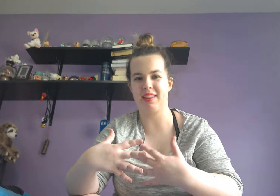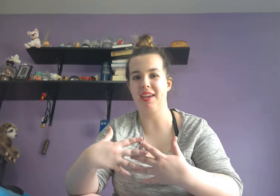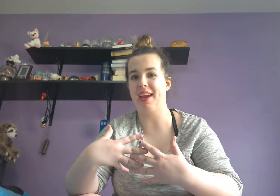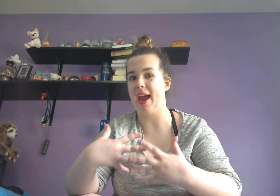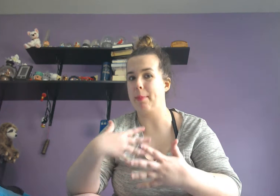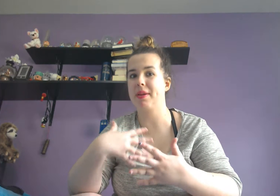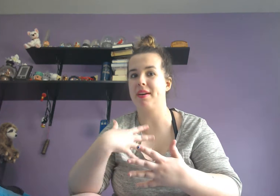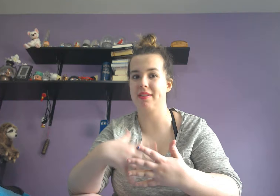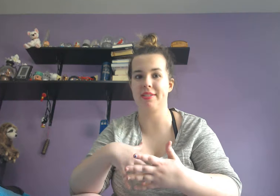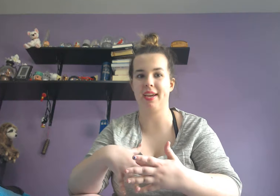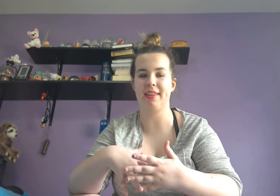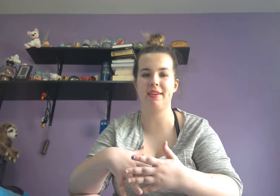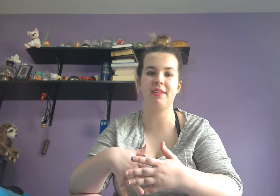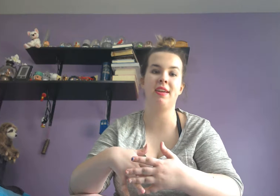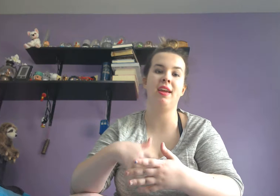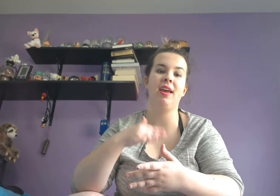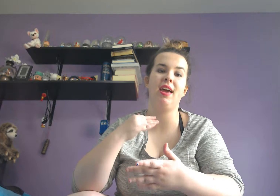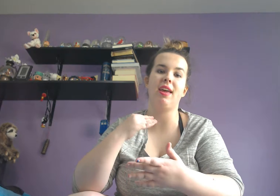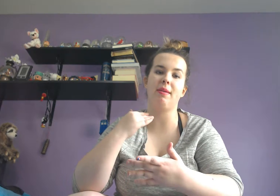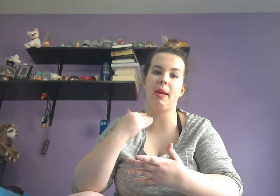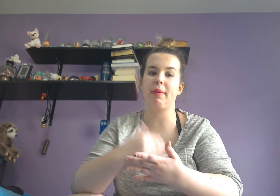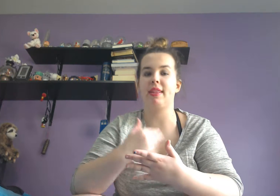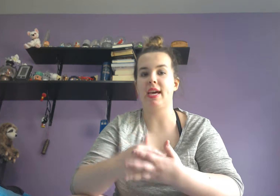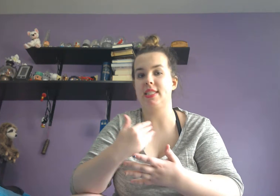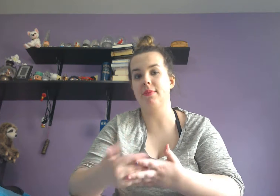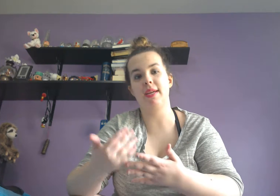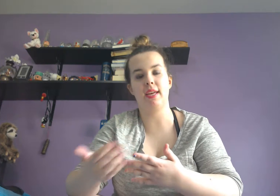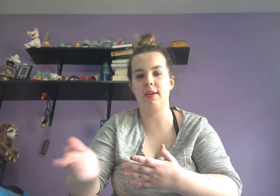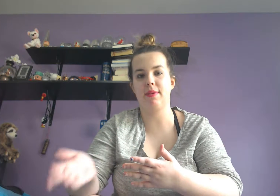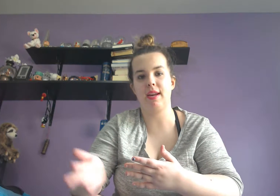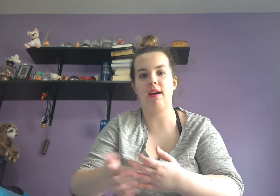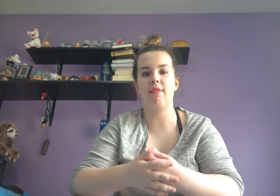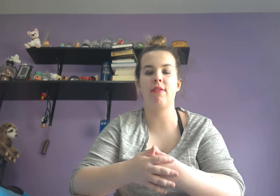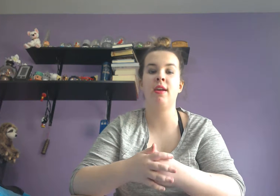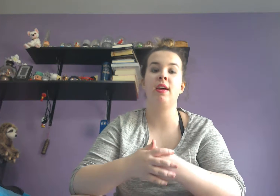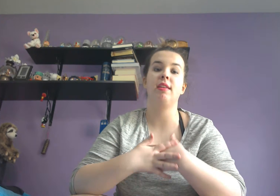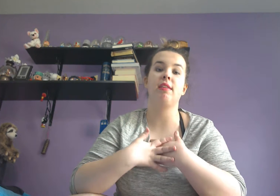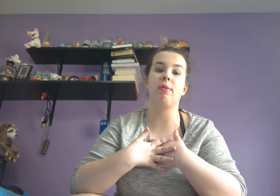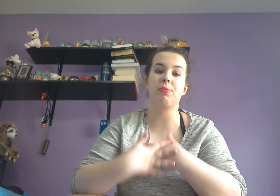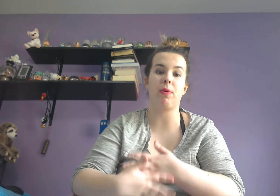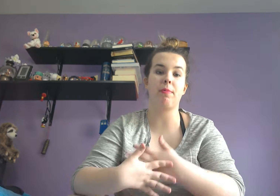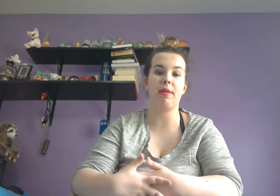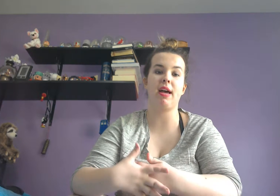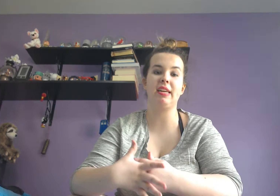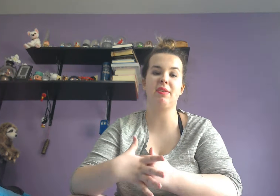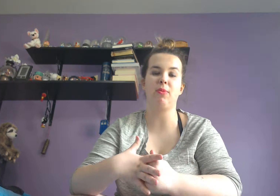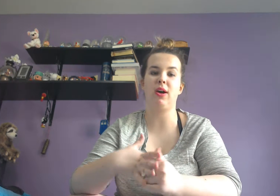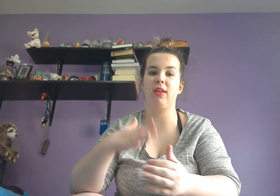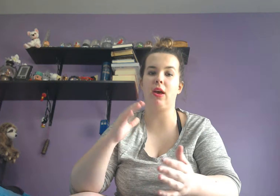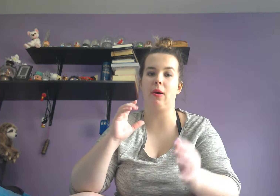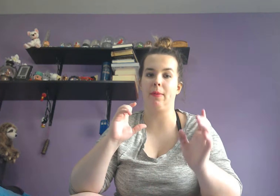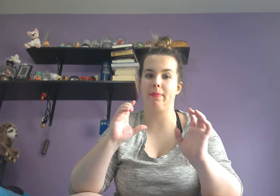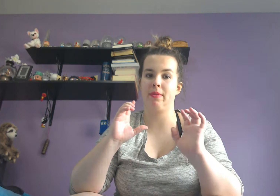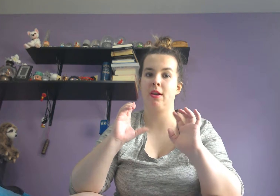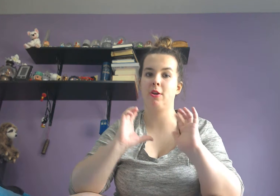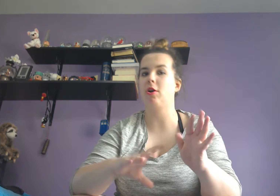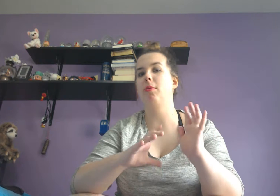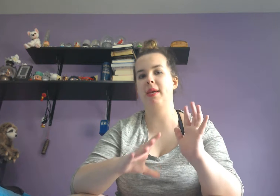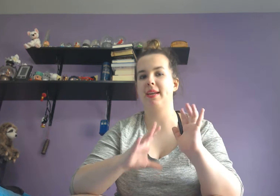thing happened on this island and maybe that's the way that they would get off. That was one plot while, um, Toby and